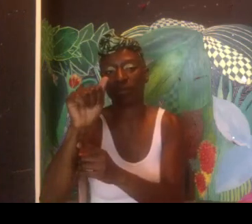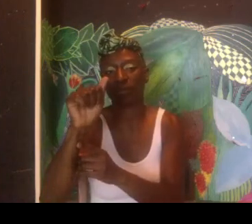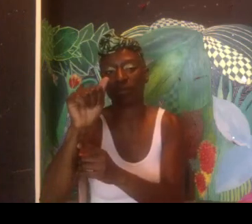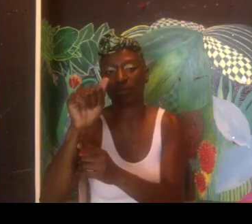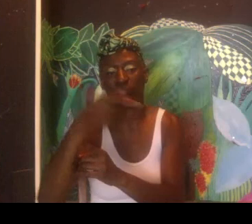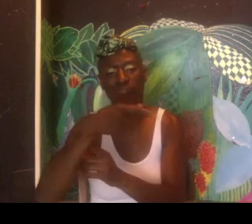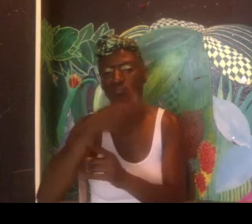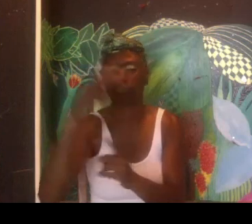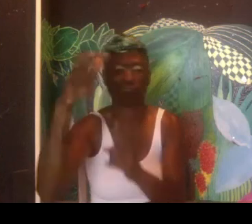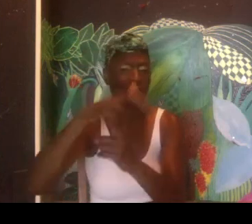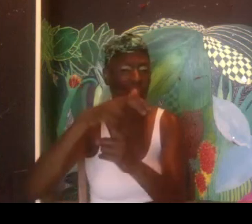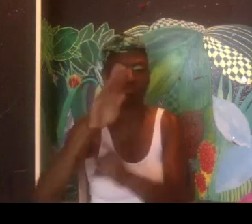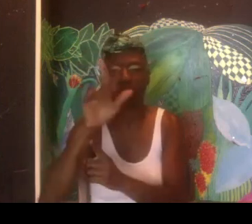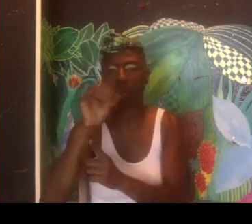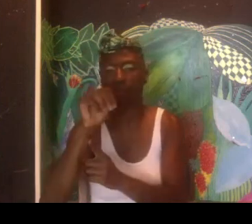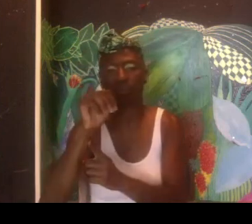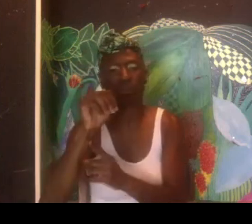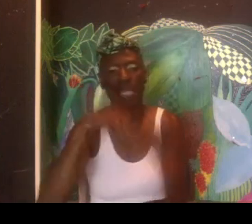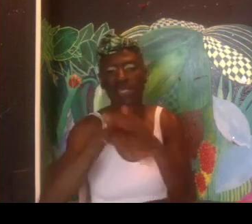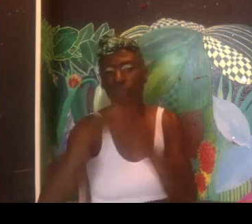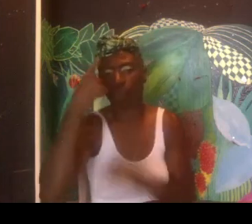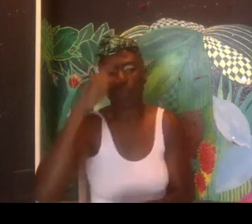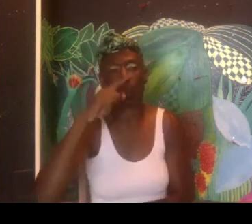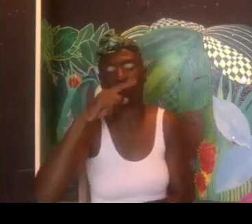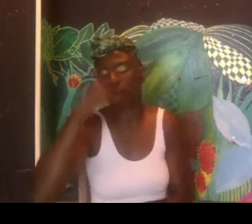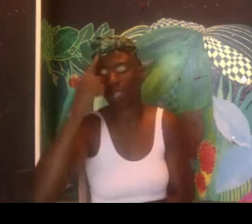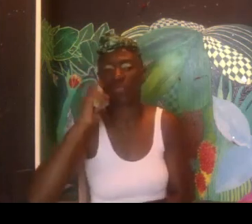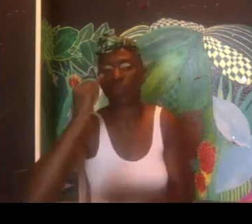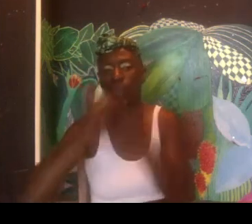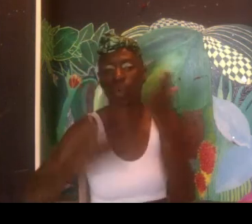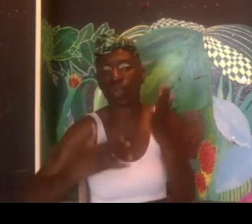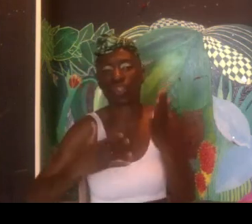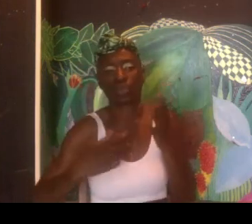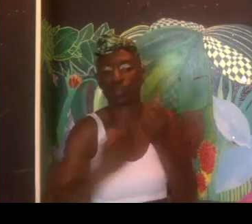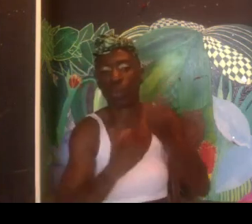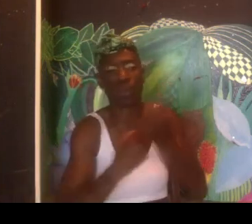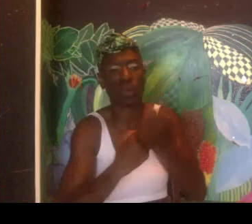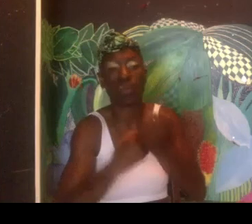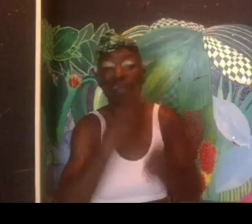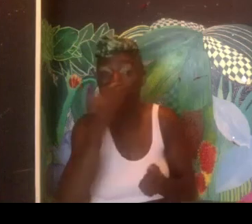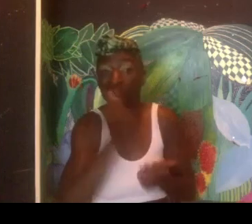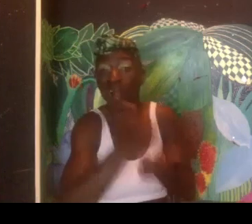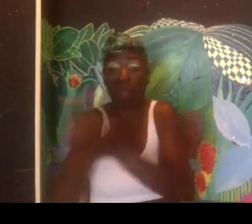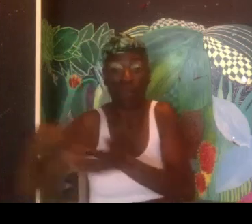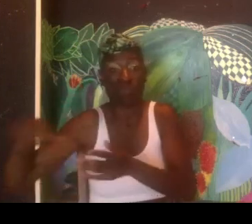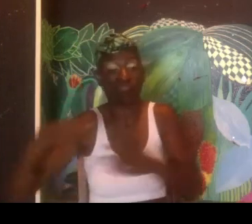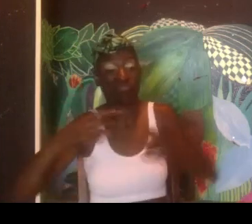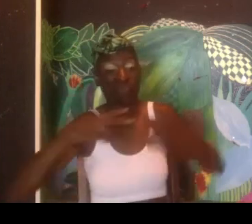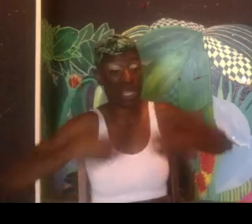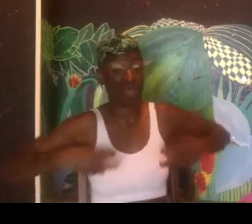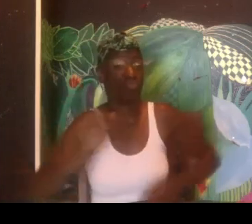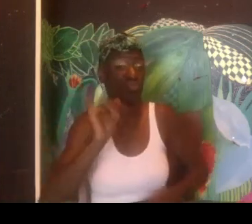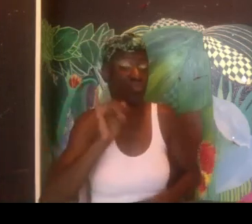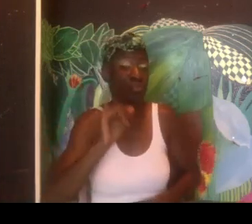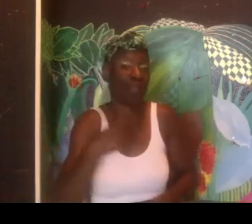So, uh, I think that social media, for sure, has been the number one thing for Deaf Black artists to be able